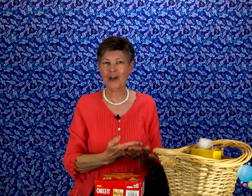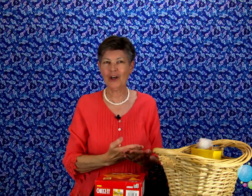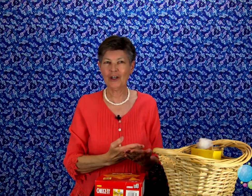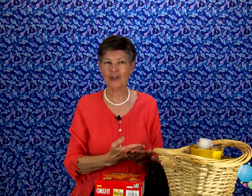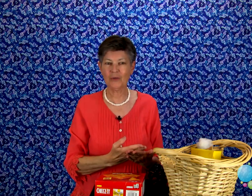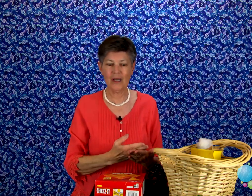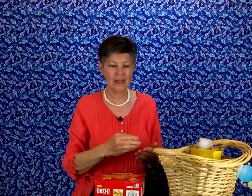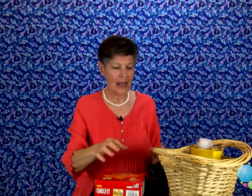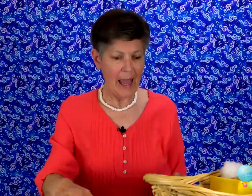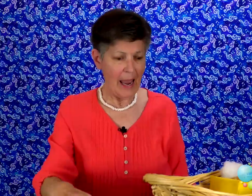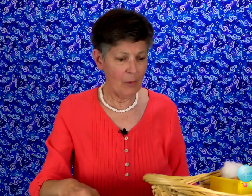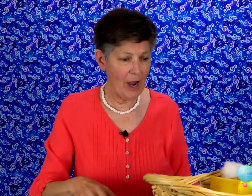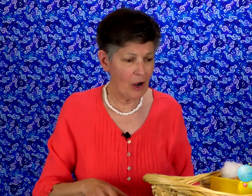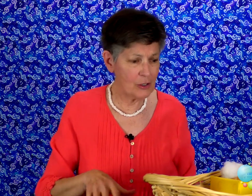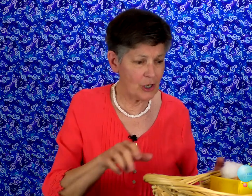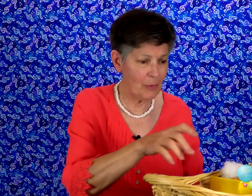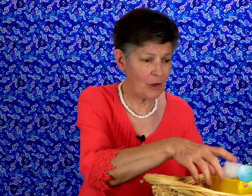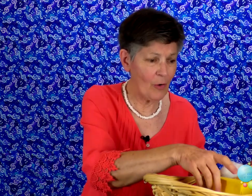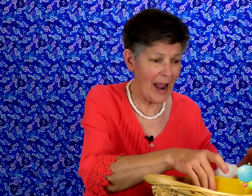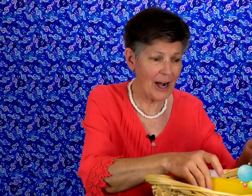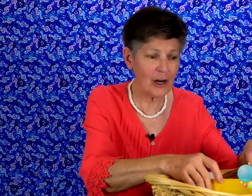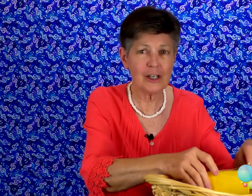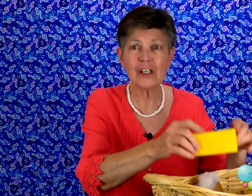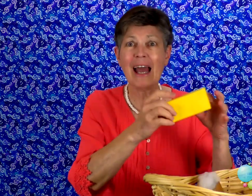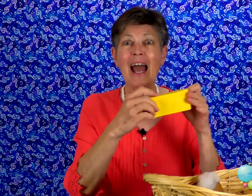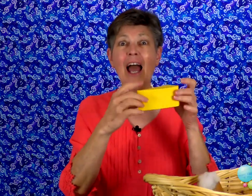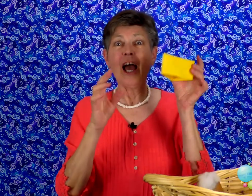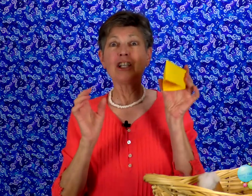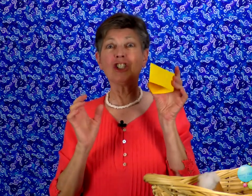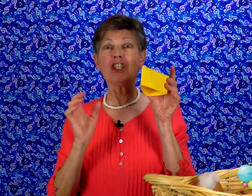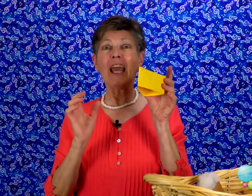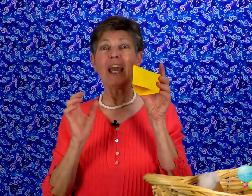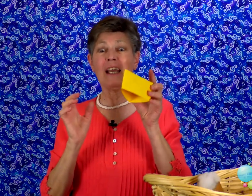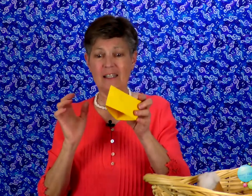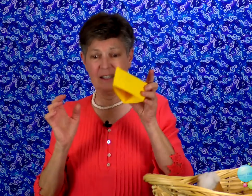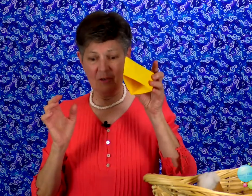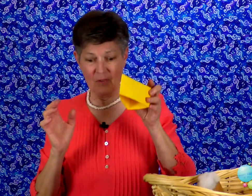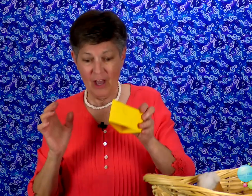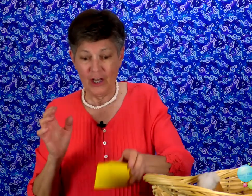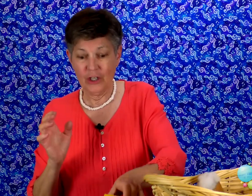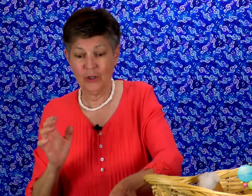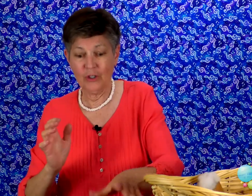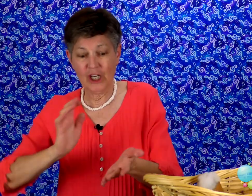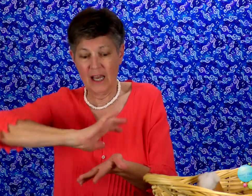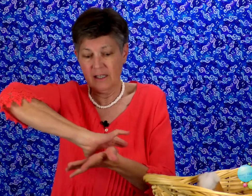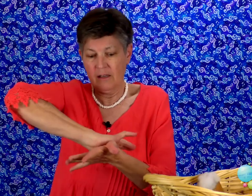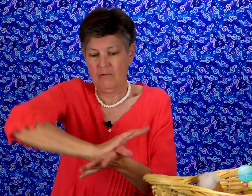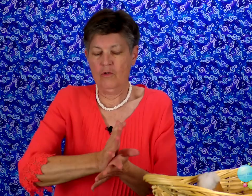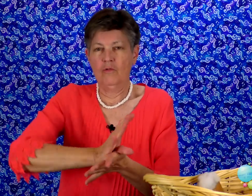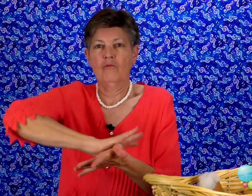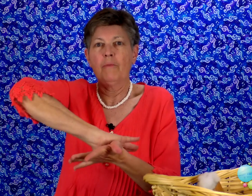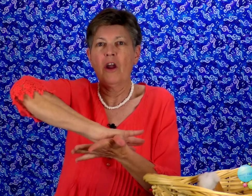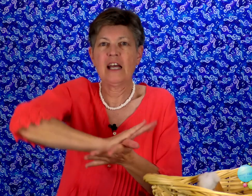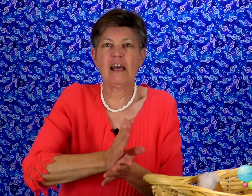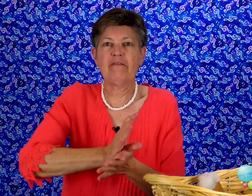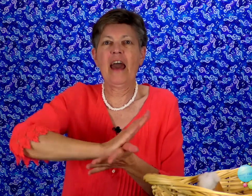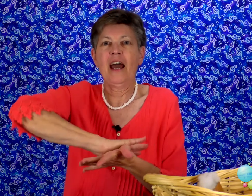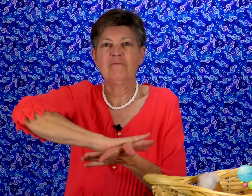good treat And what goes good with Crackers? Cheese To do cheese, rub your hands like that